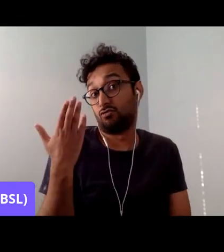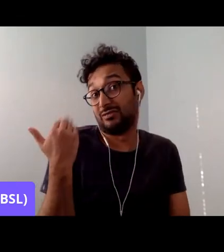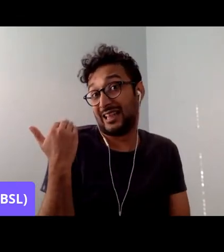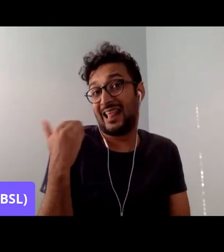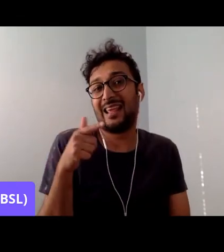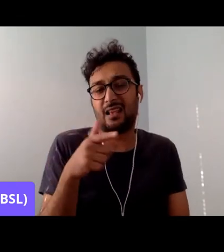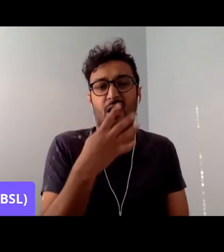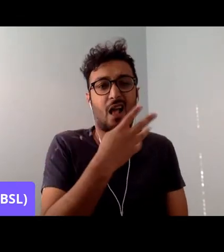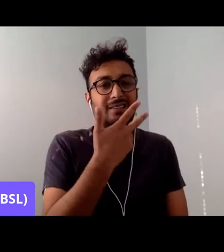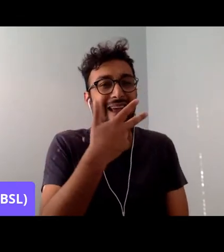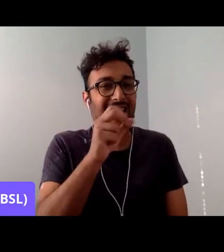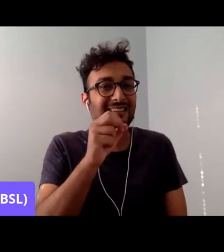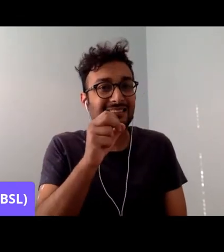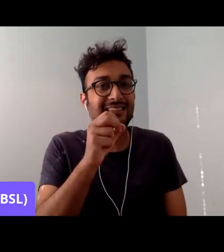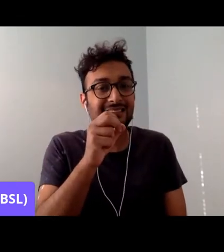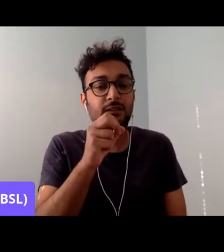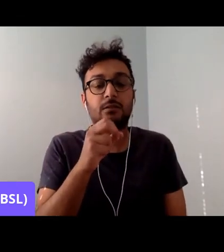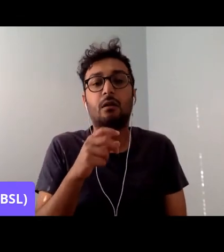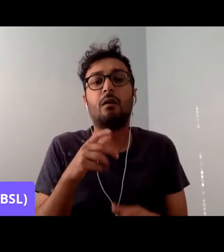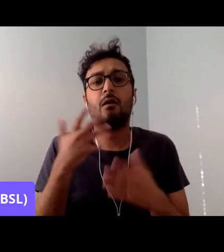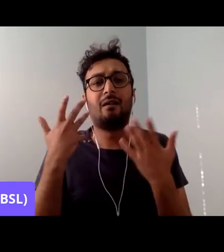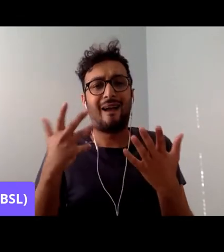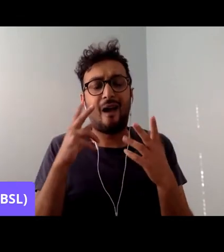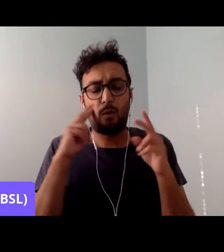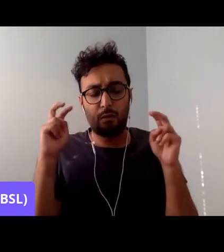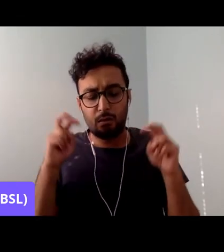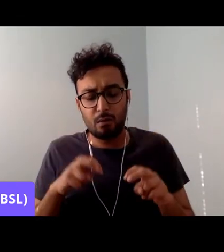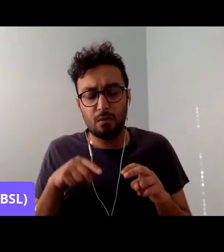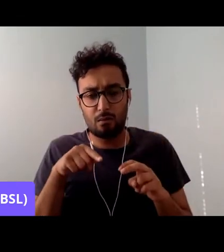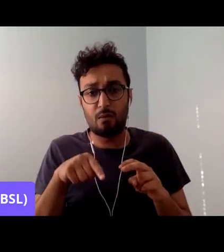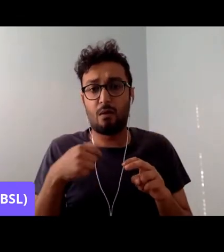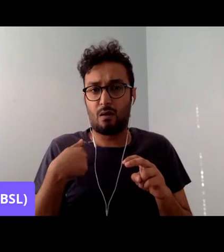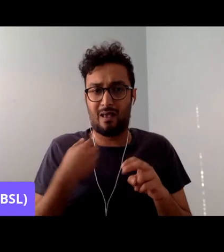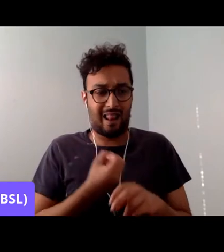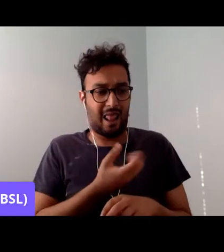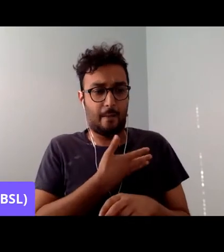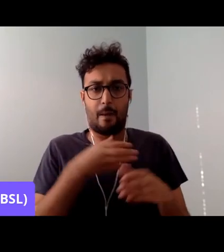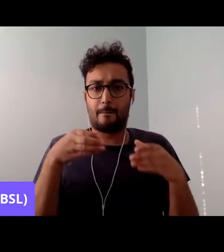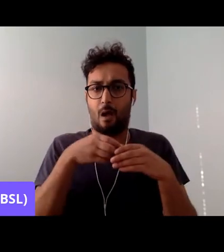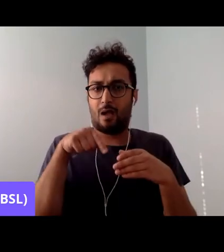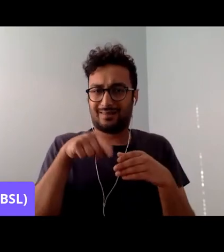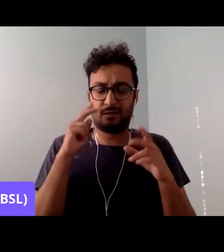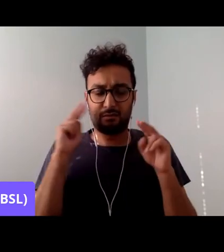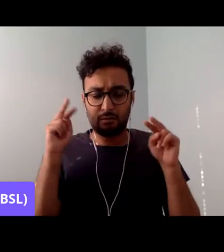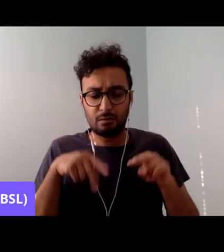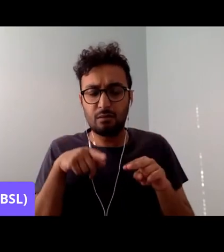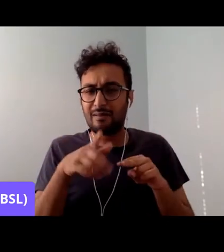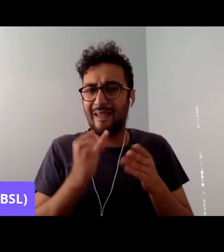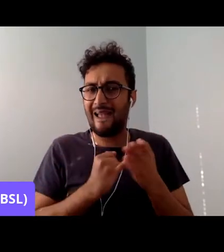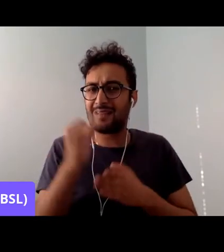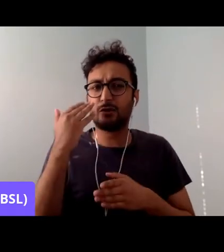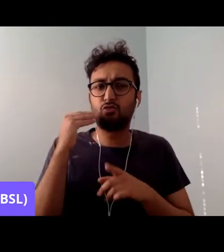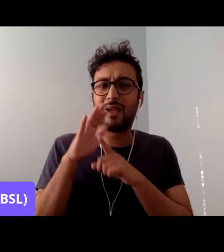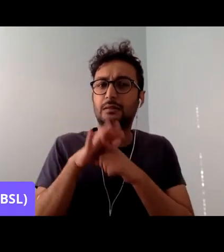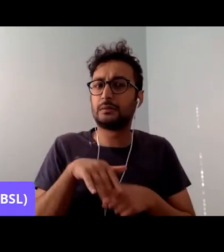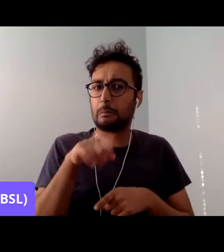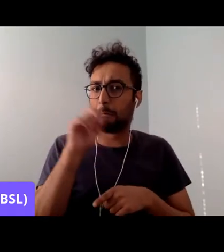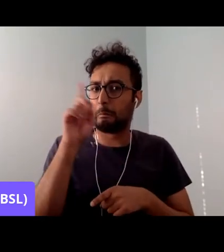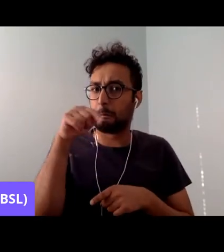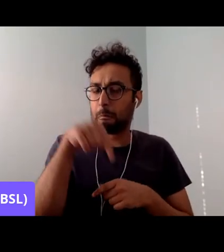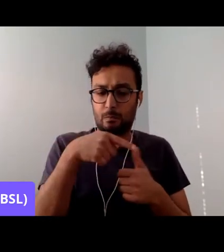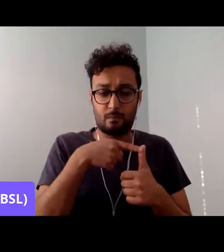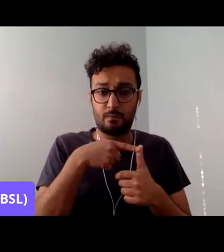at the state of anti-racism in the party, looking at what little black